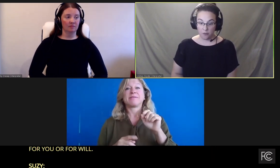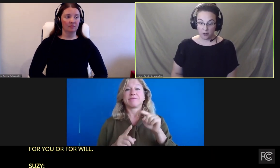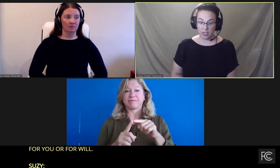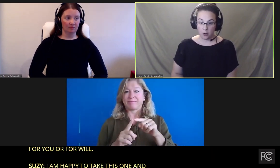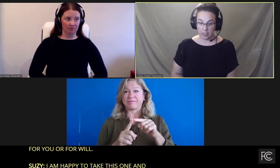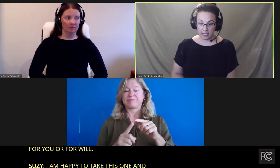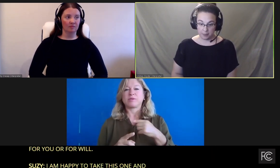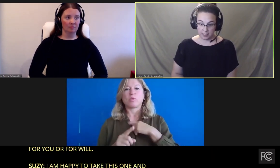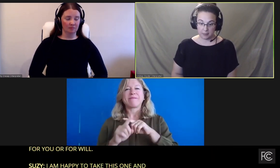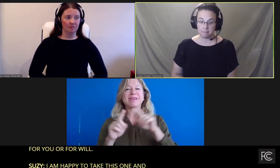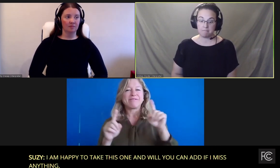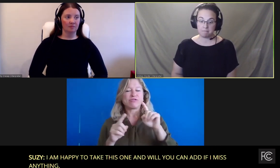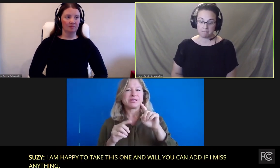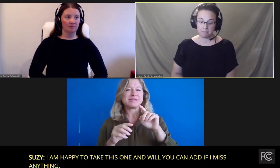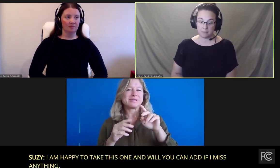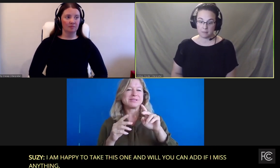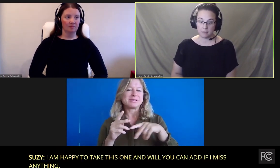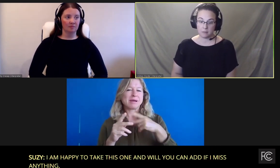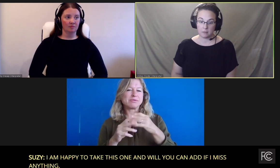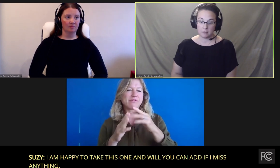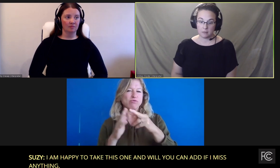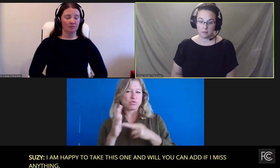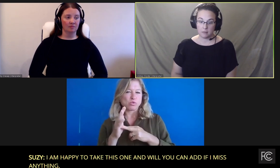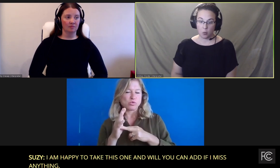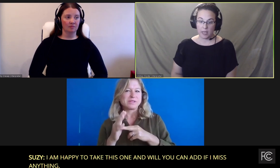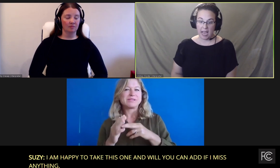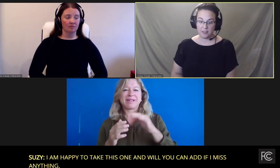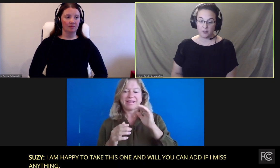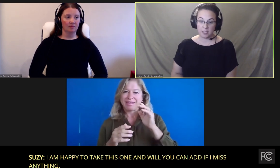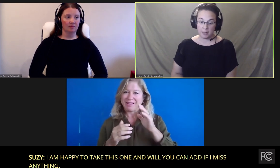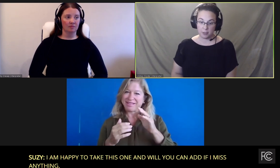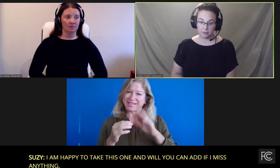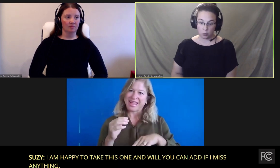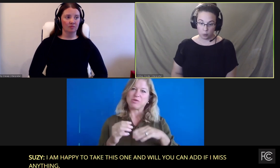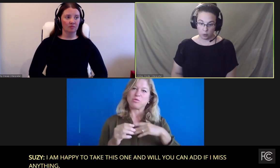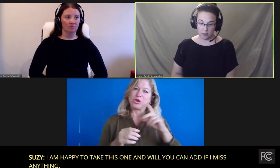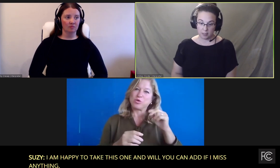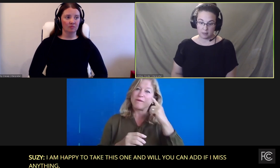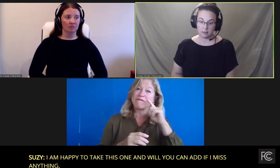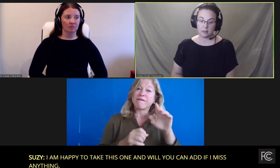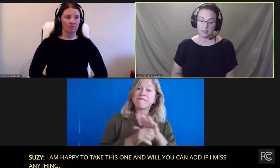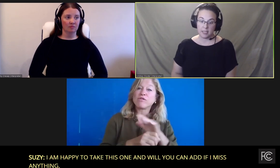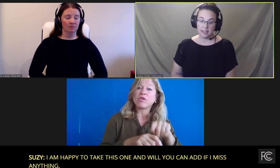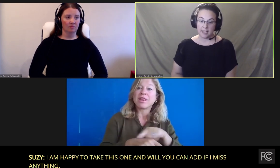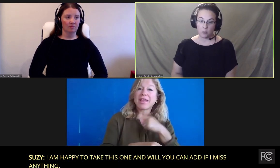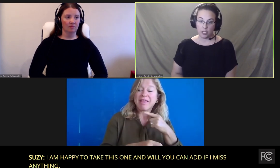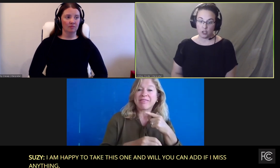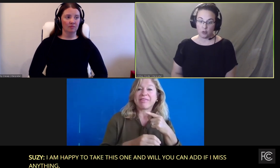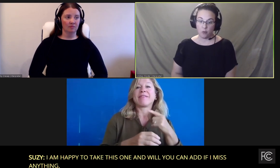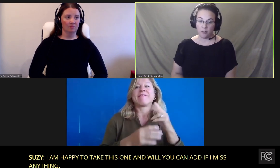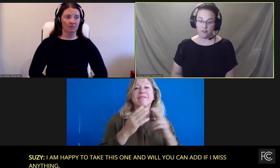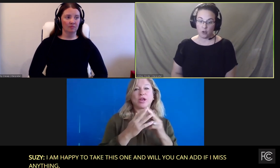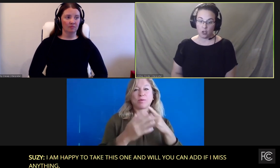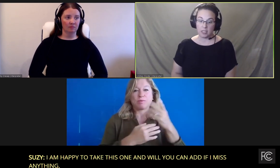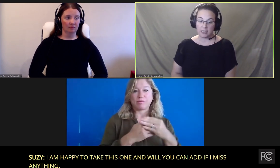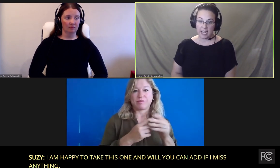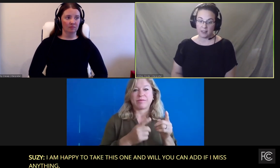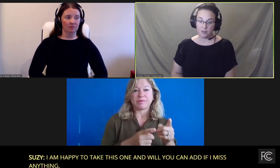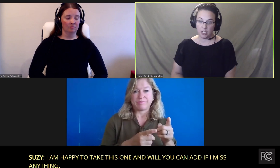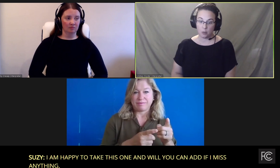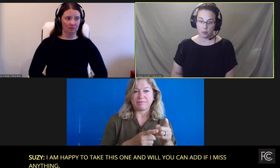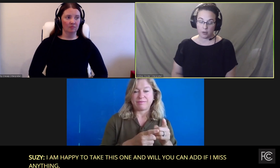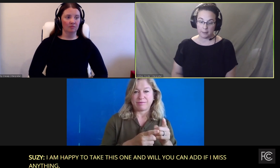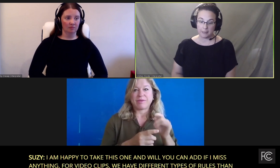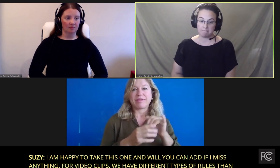So for video clips, we have different types of rules than we do for full